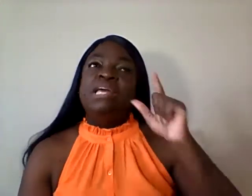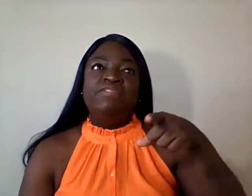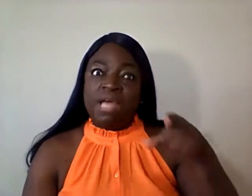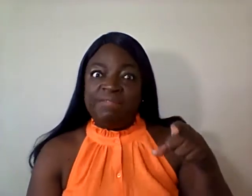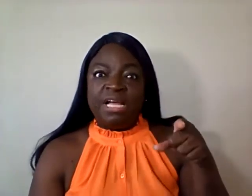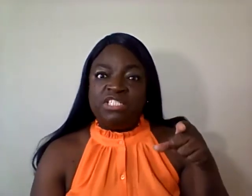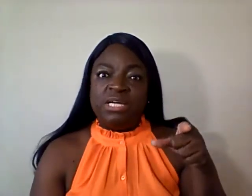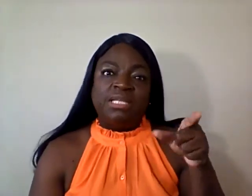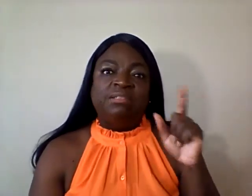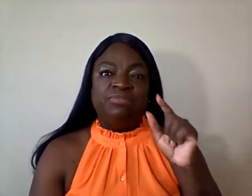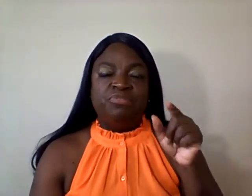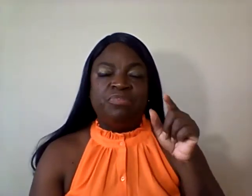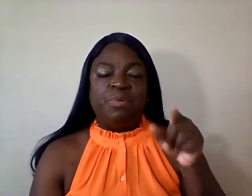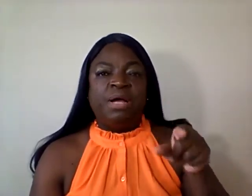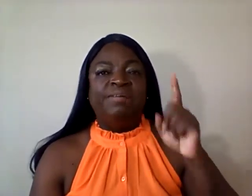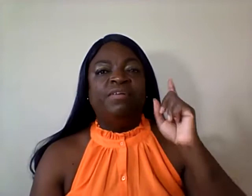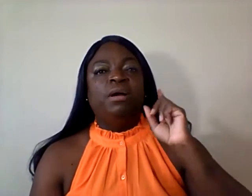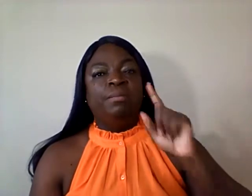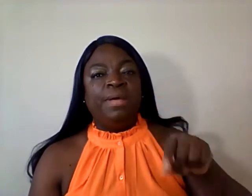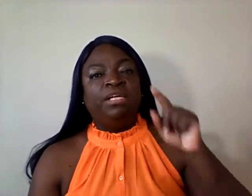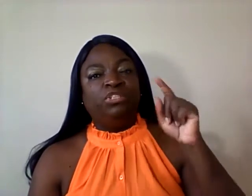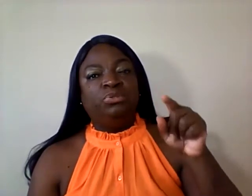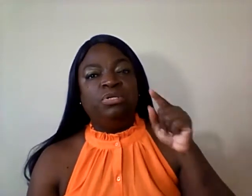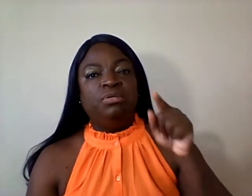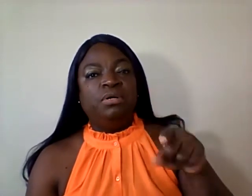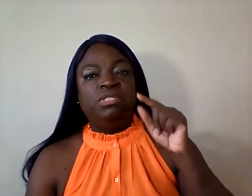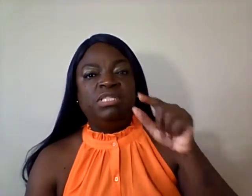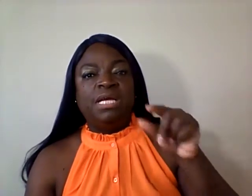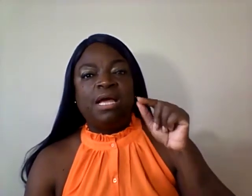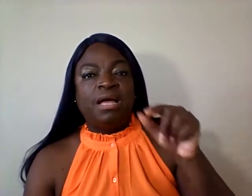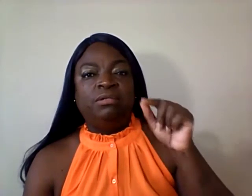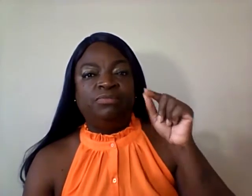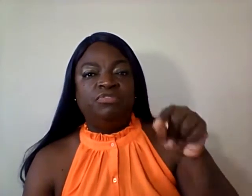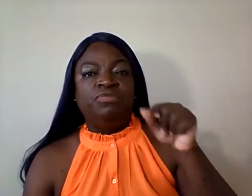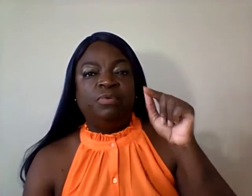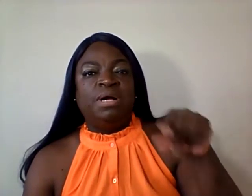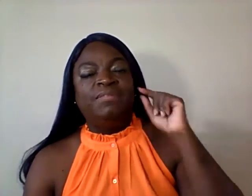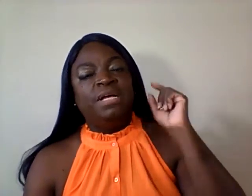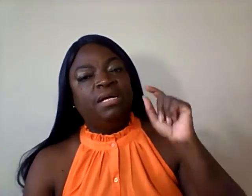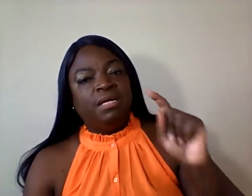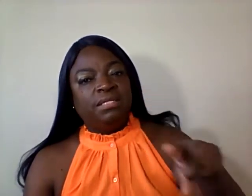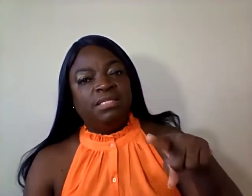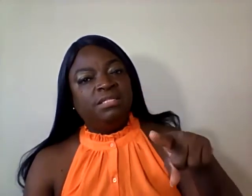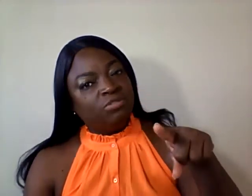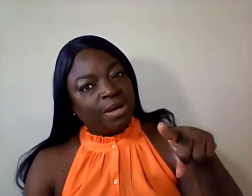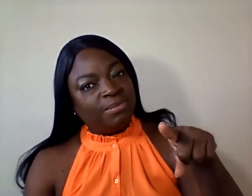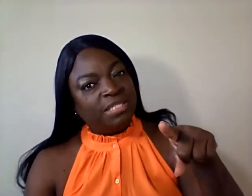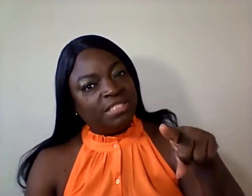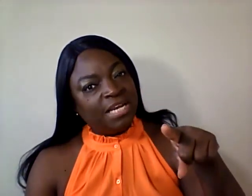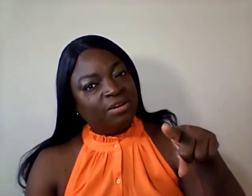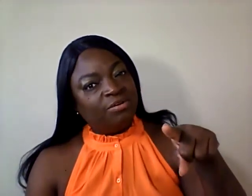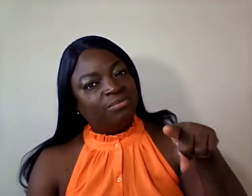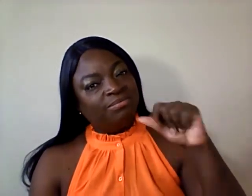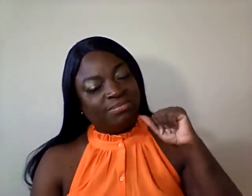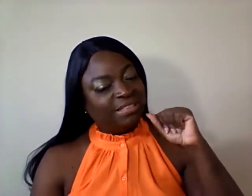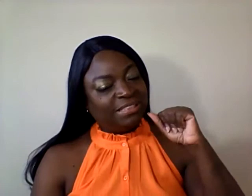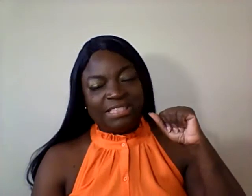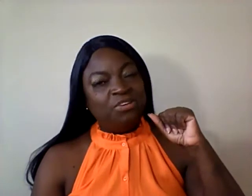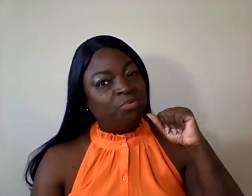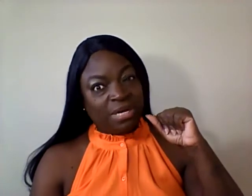If you have not checked out the Fruitful Wife, make sure you go check out the Fruitful Wife. Subscribe to our channel. You will